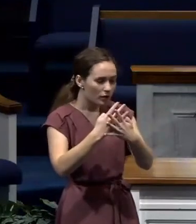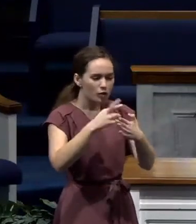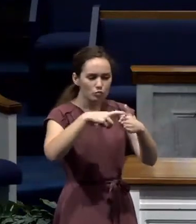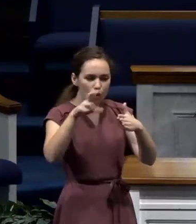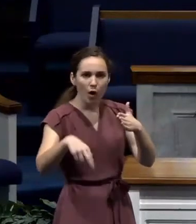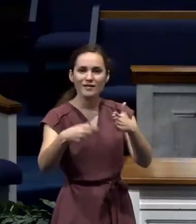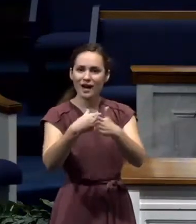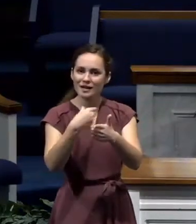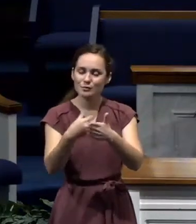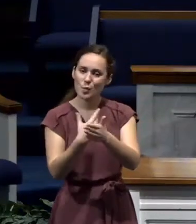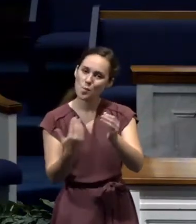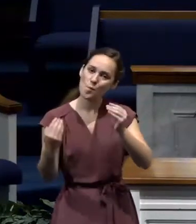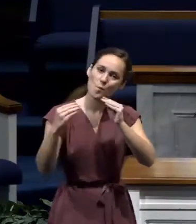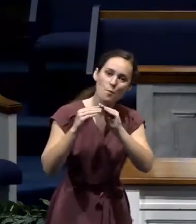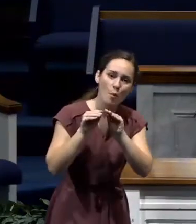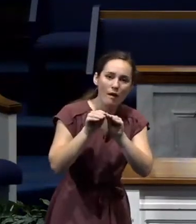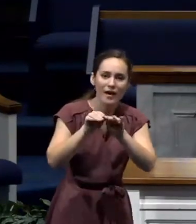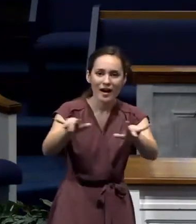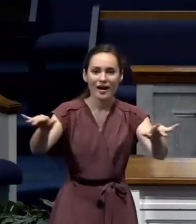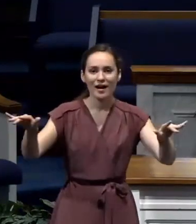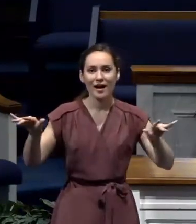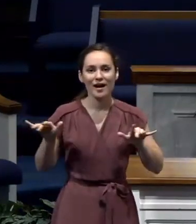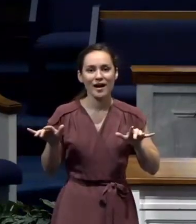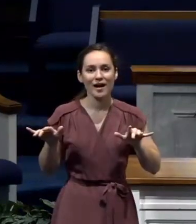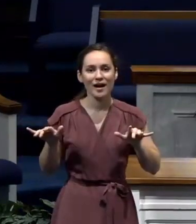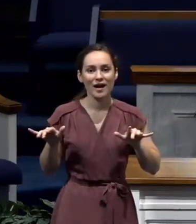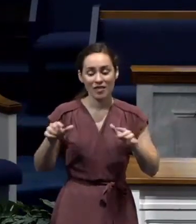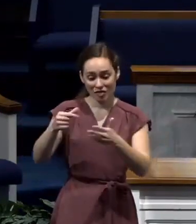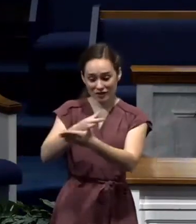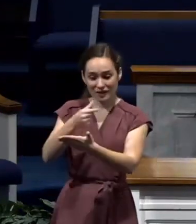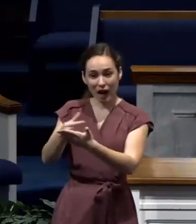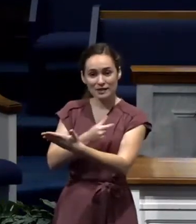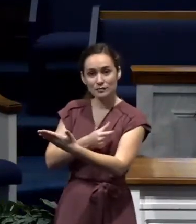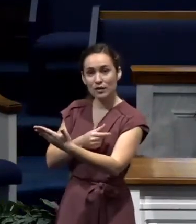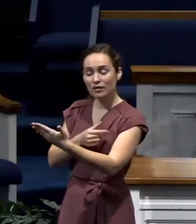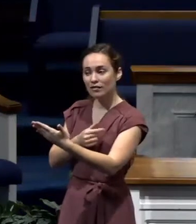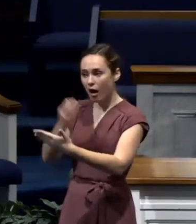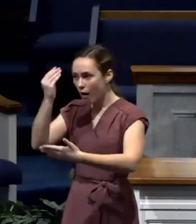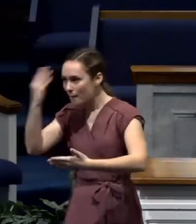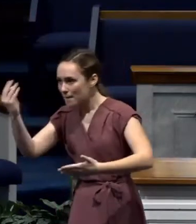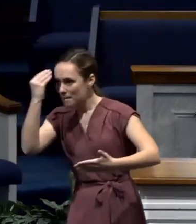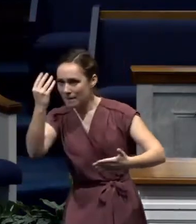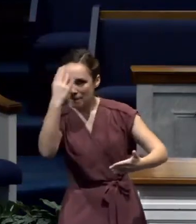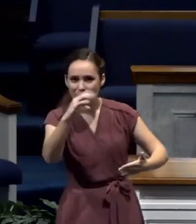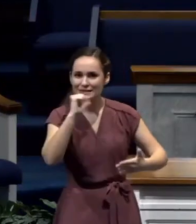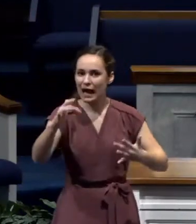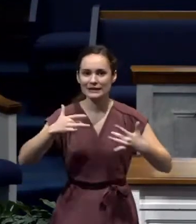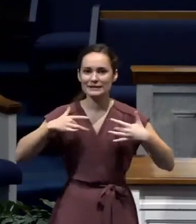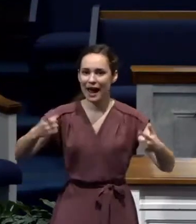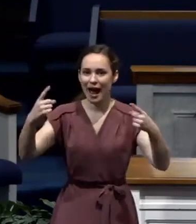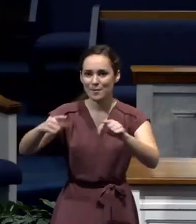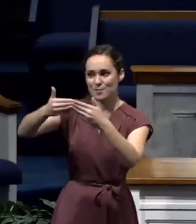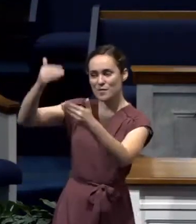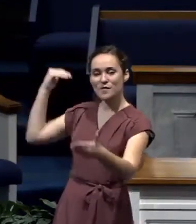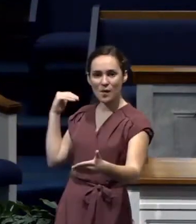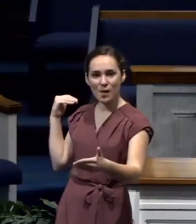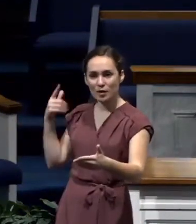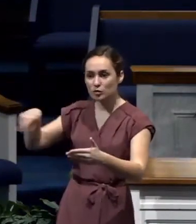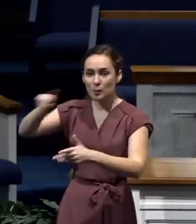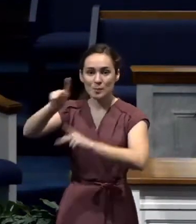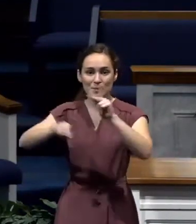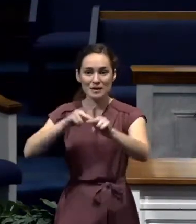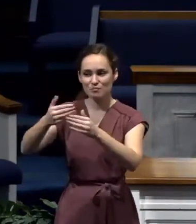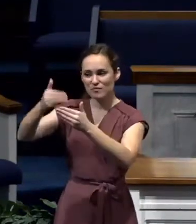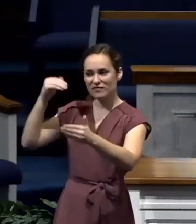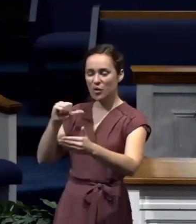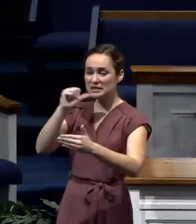gospel is spreading to places it would not normally spread. People are hearing the gospel that wouldn't normally hear